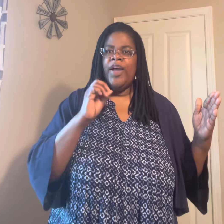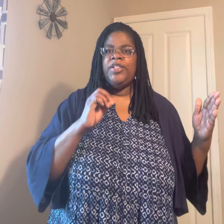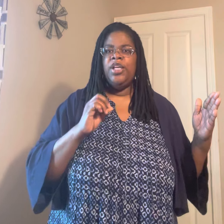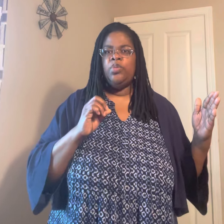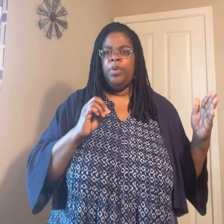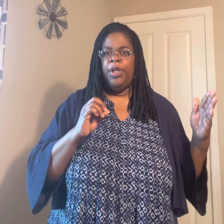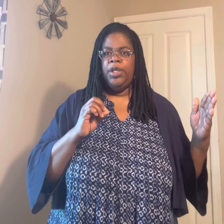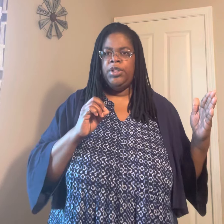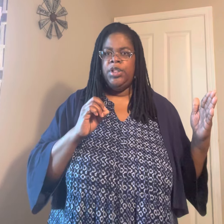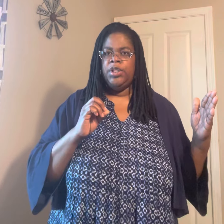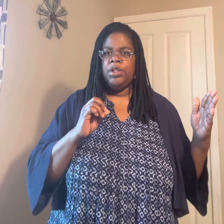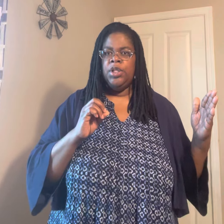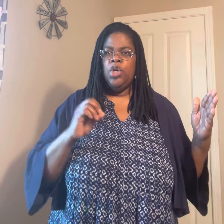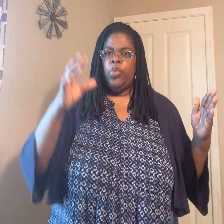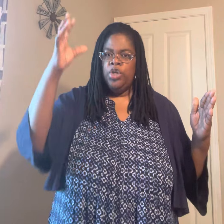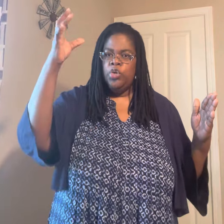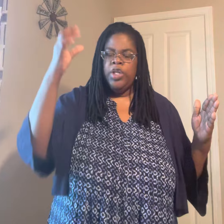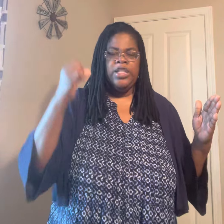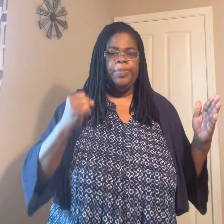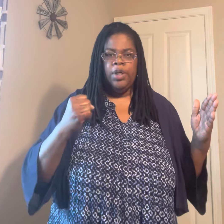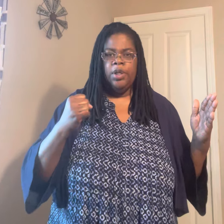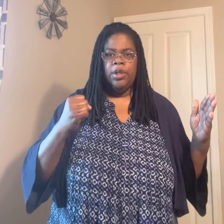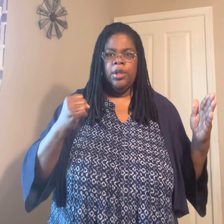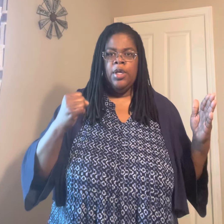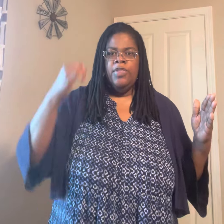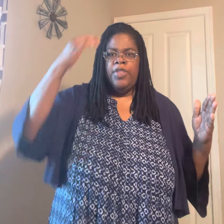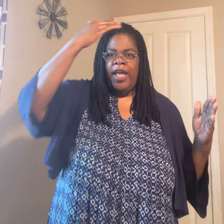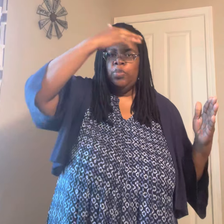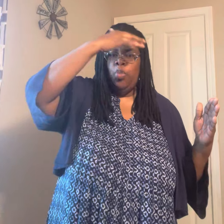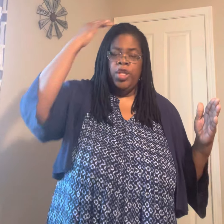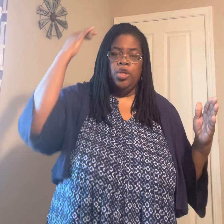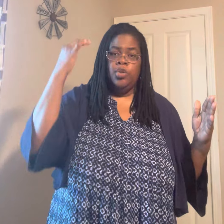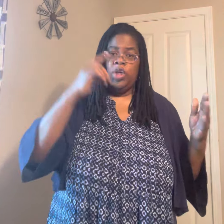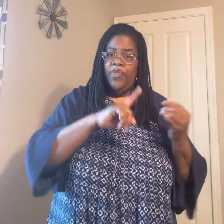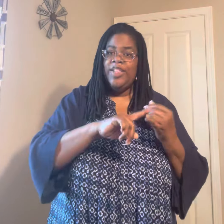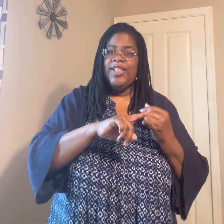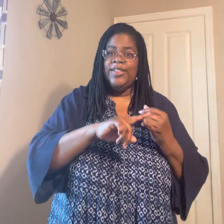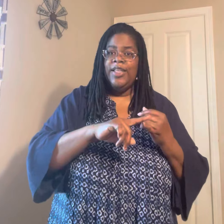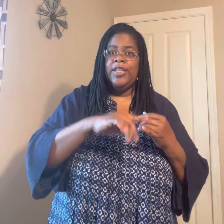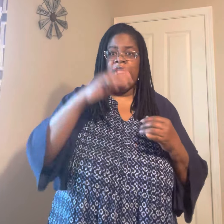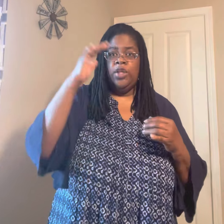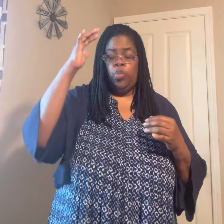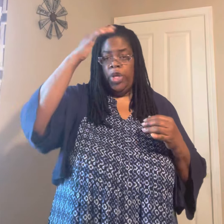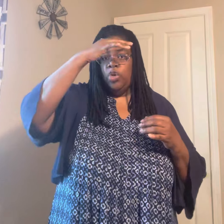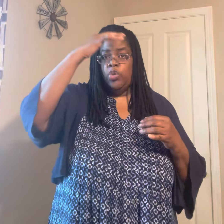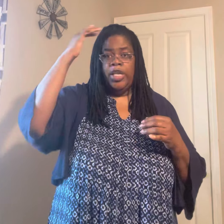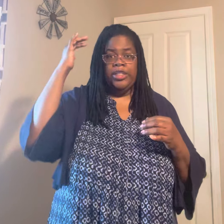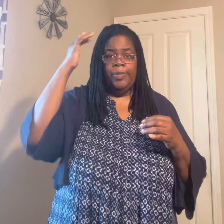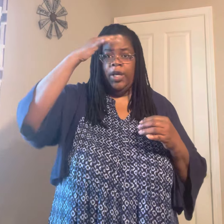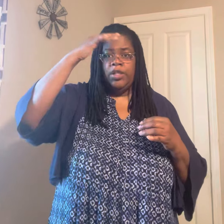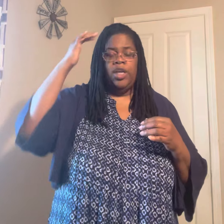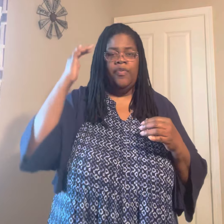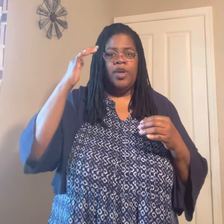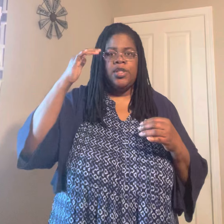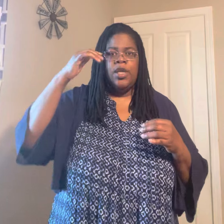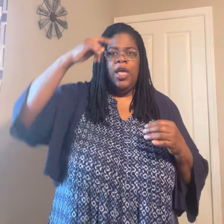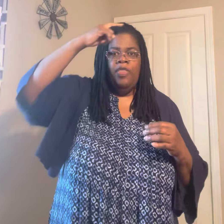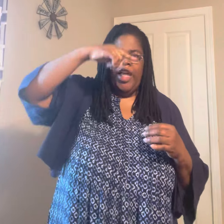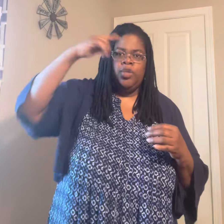ourselves with the blood of Jesus. We use his blood. That's when we confess our sins and we use his blood to cover us. That's